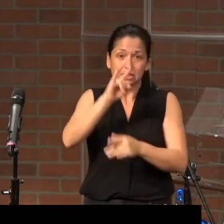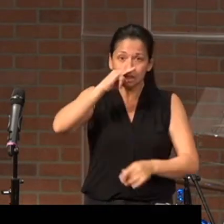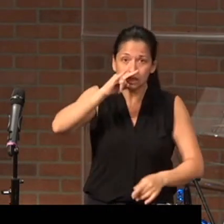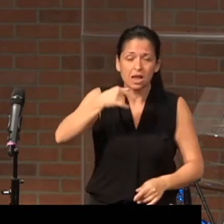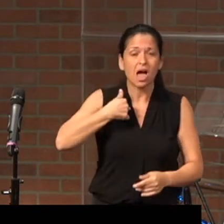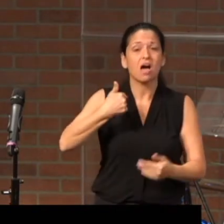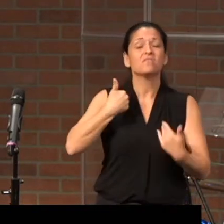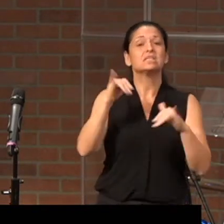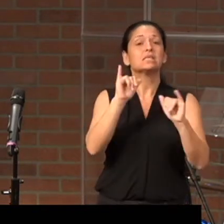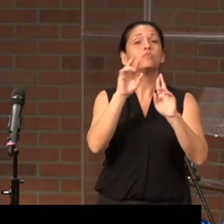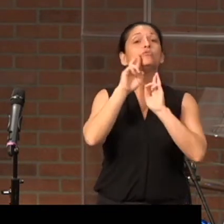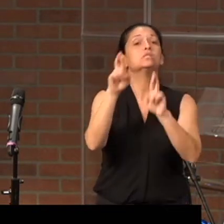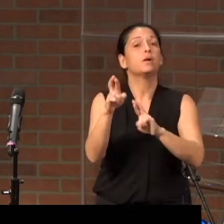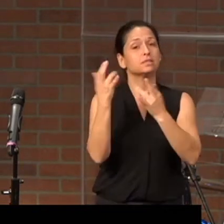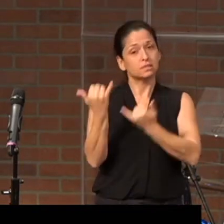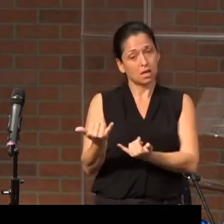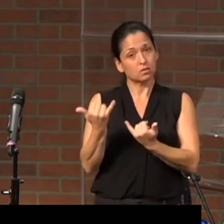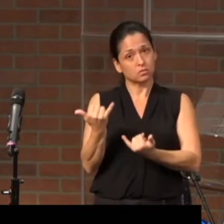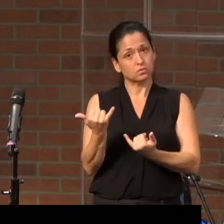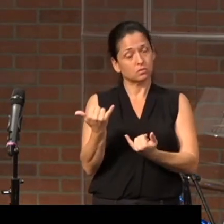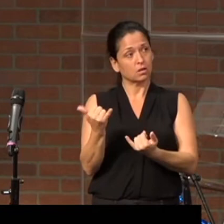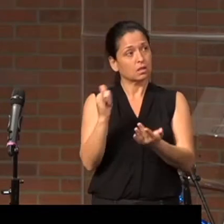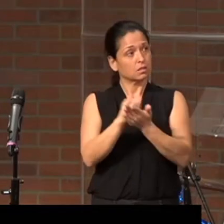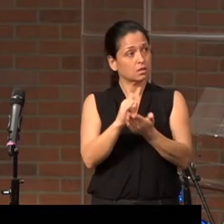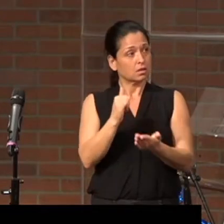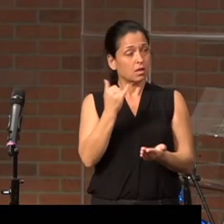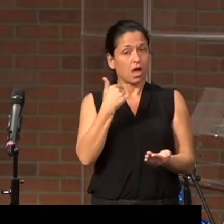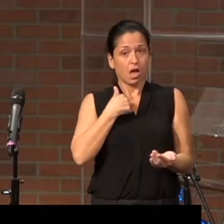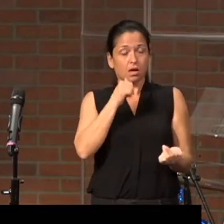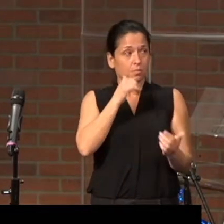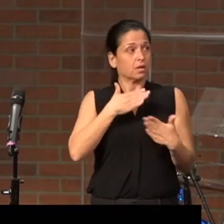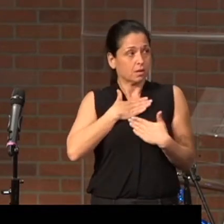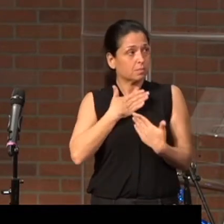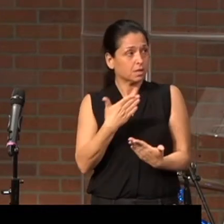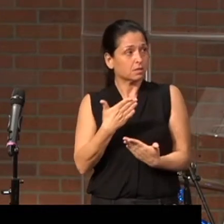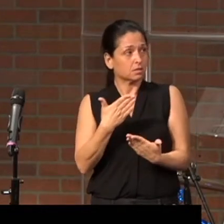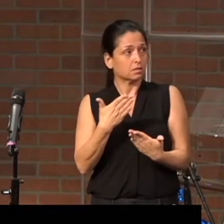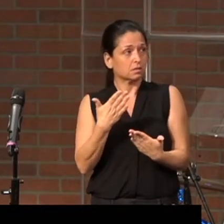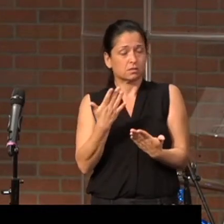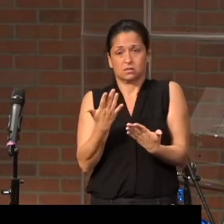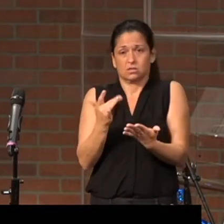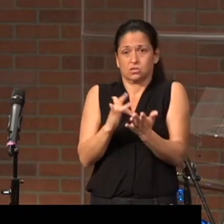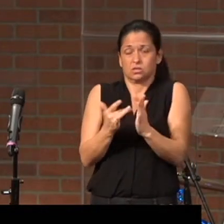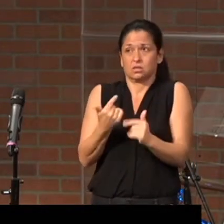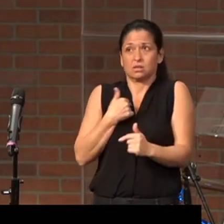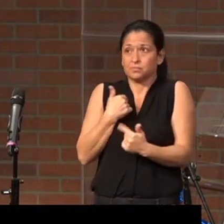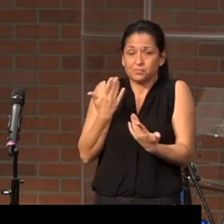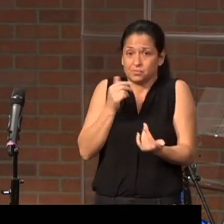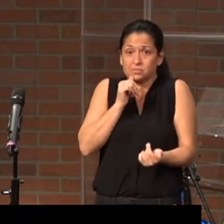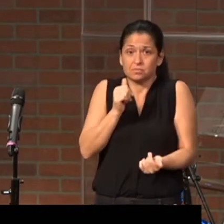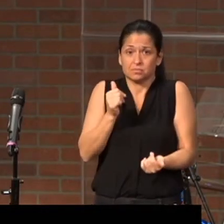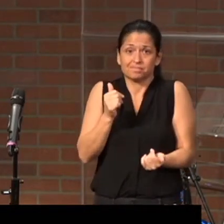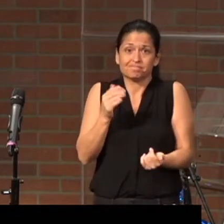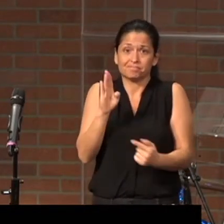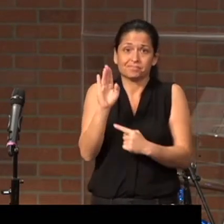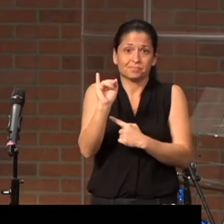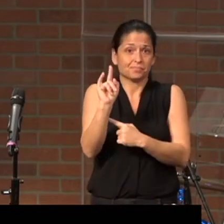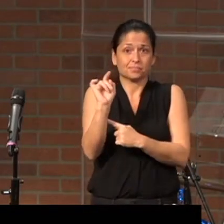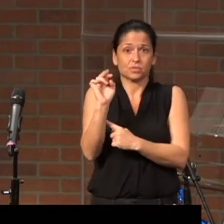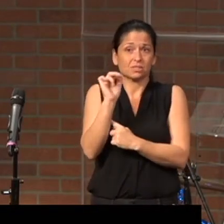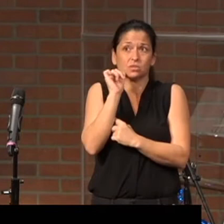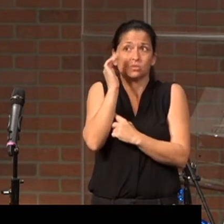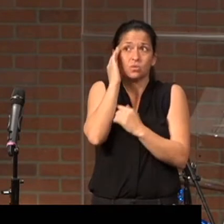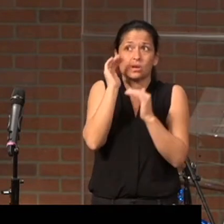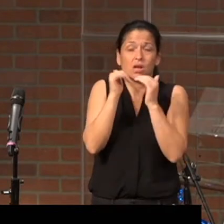the same response now. That I'm admitting, Jesus, I'm bitter. I don't know how I got here.